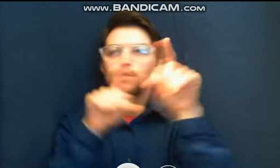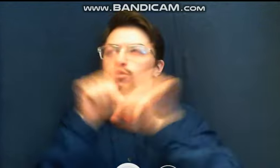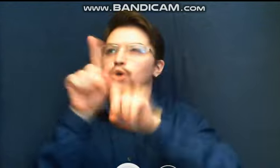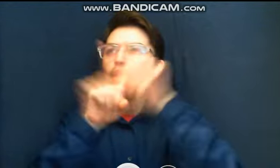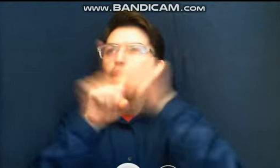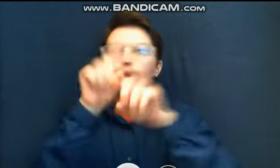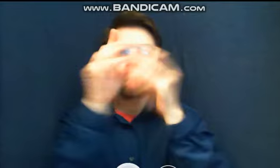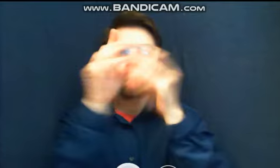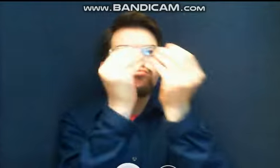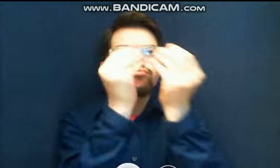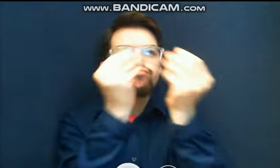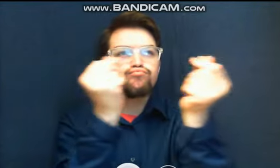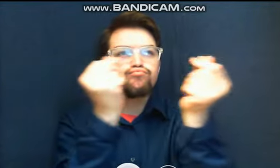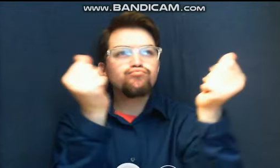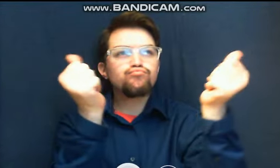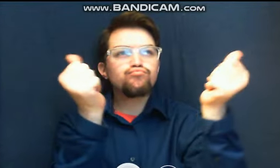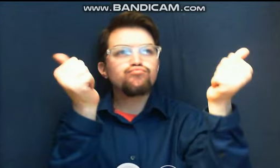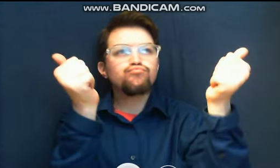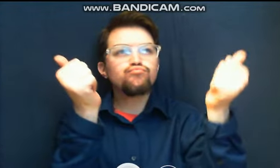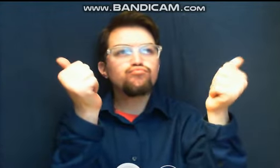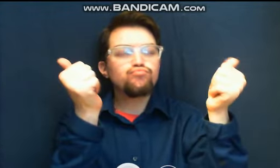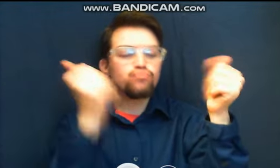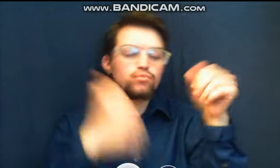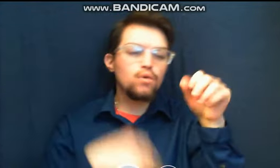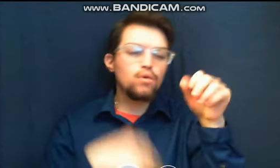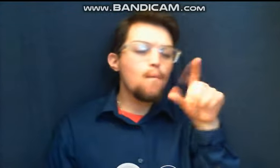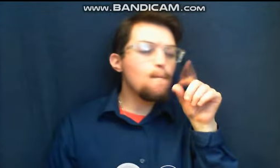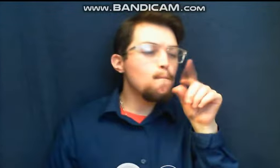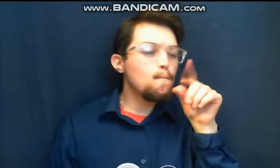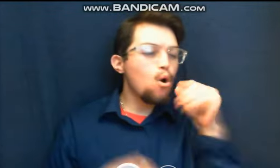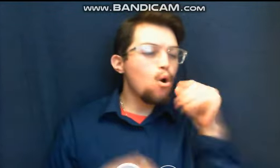say, what will the weather be like today,